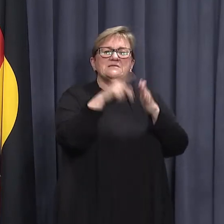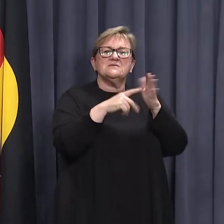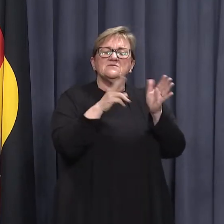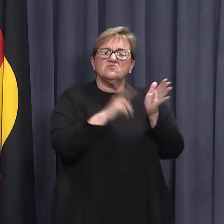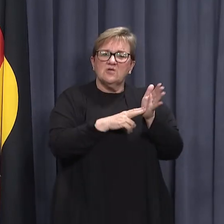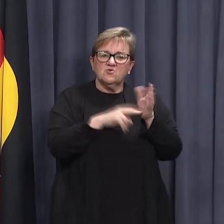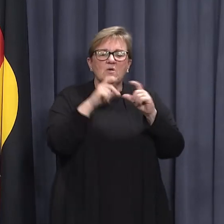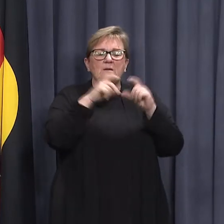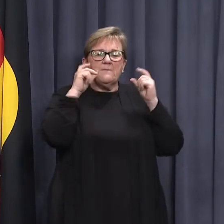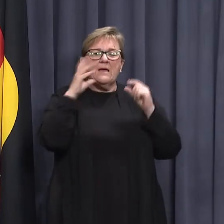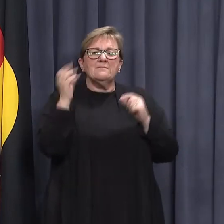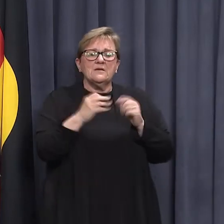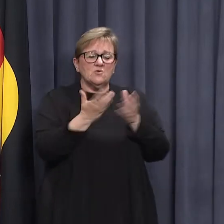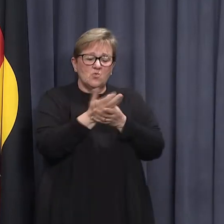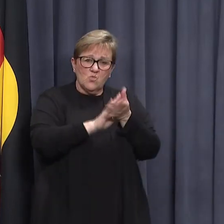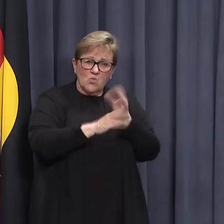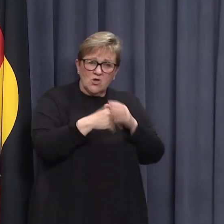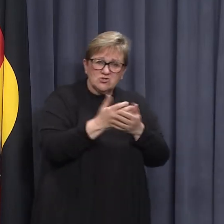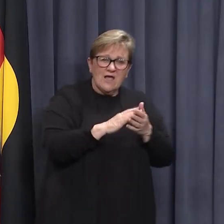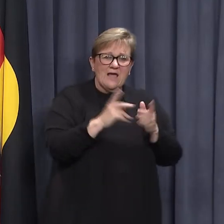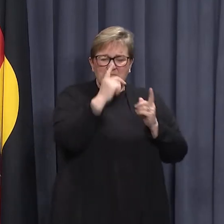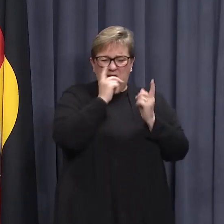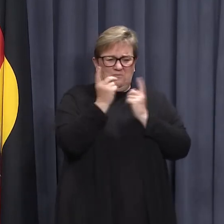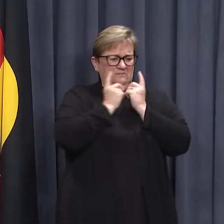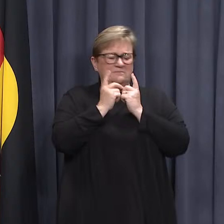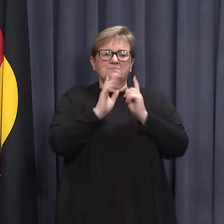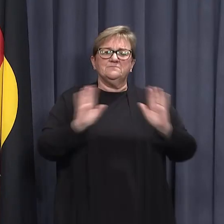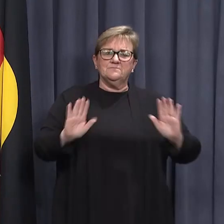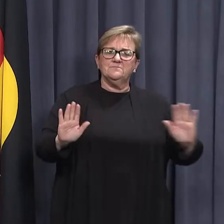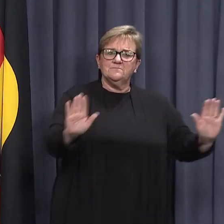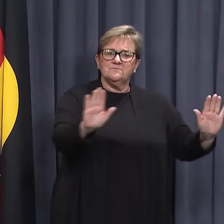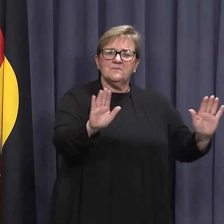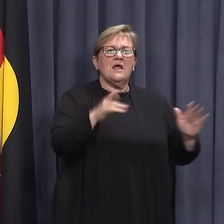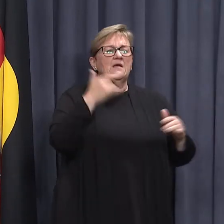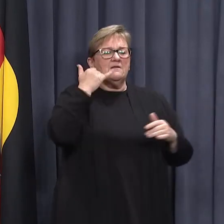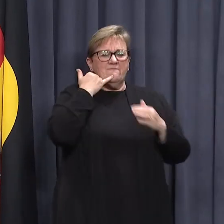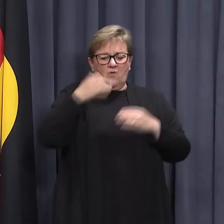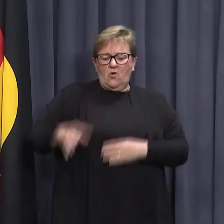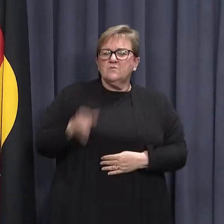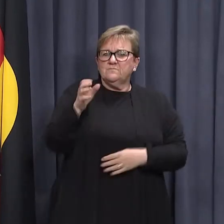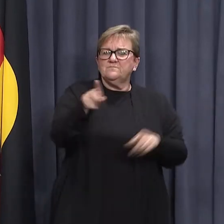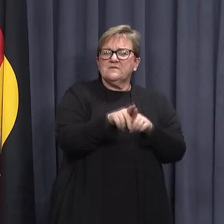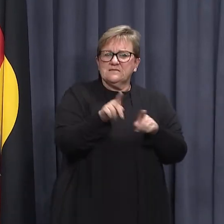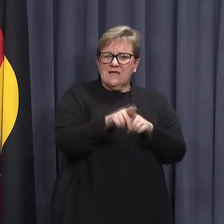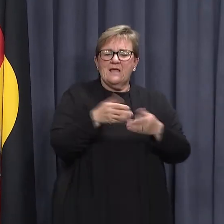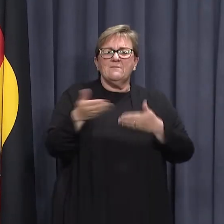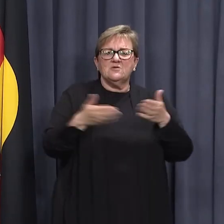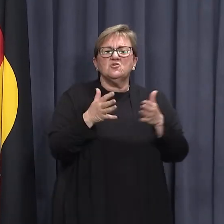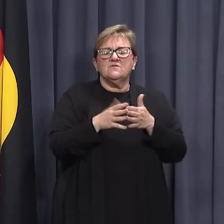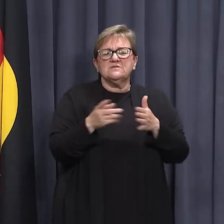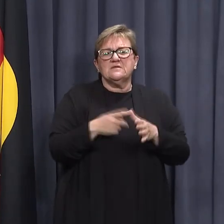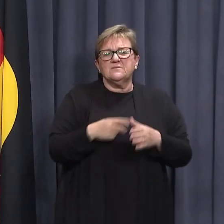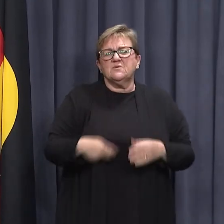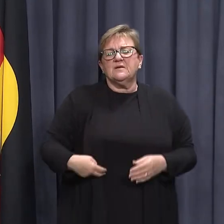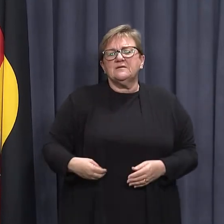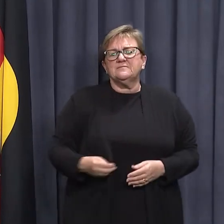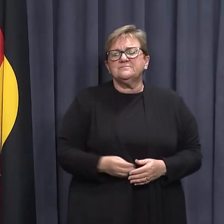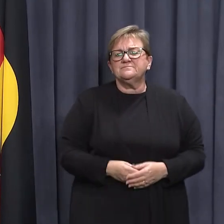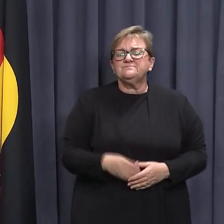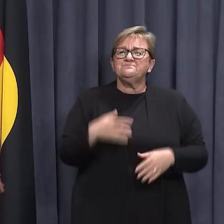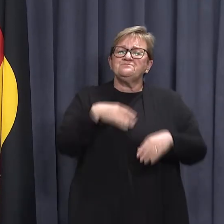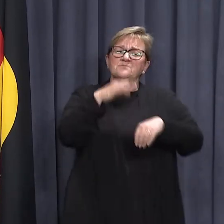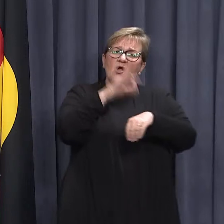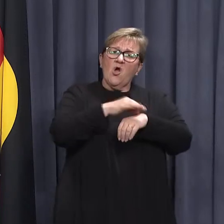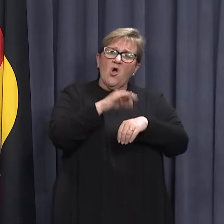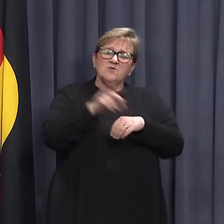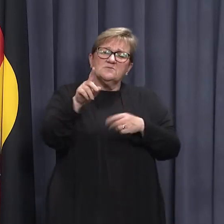January. Wash your hands and social distance and check in using SafeWA and ServiceWA. Our